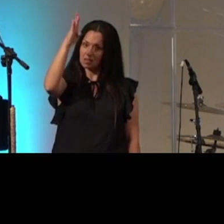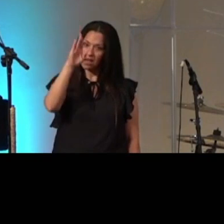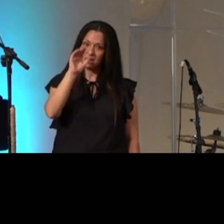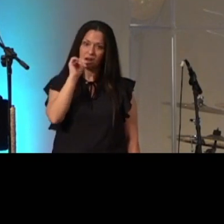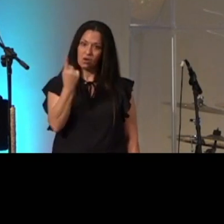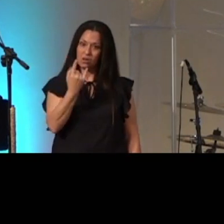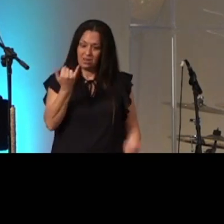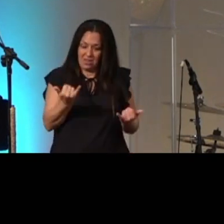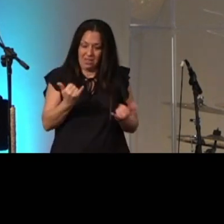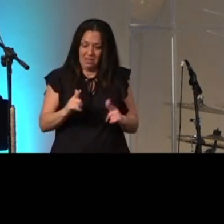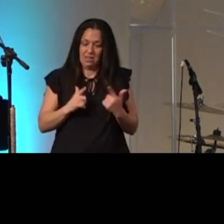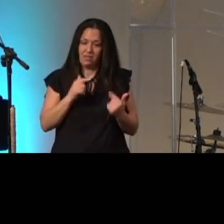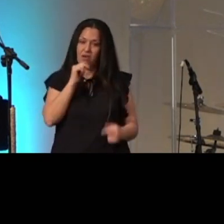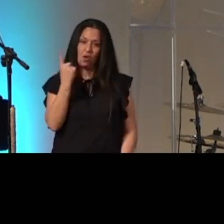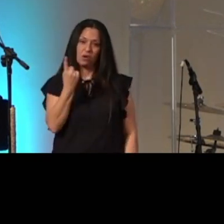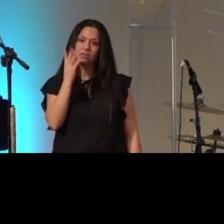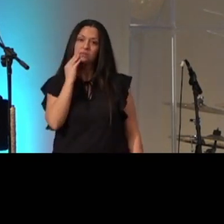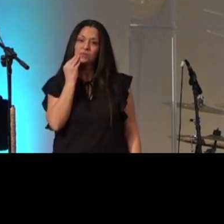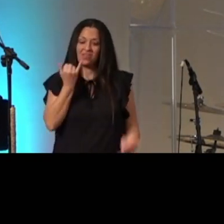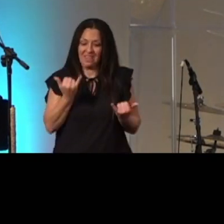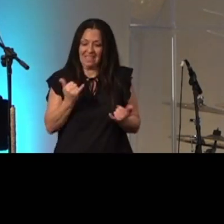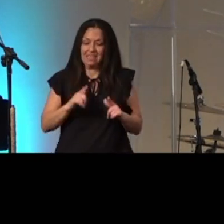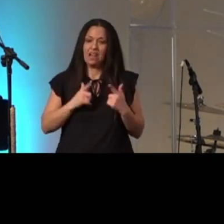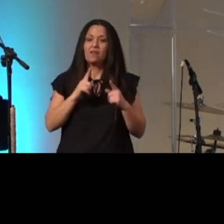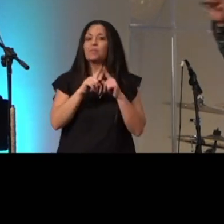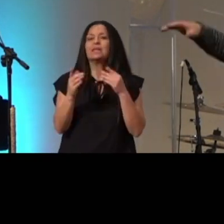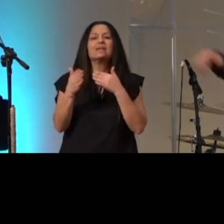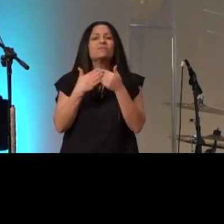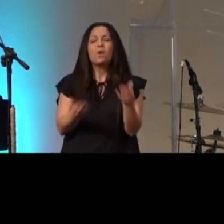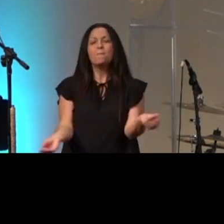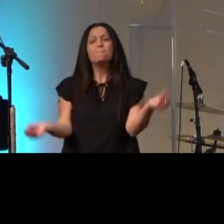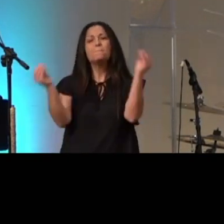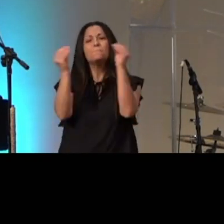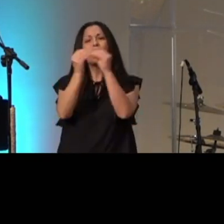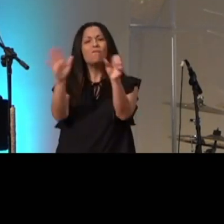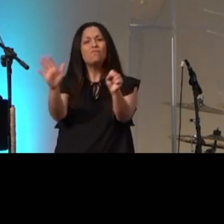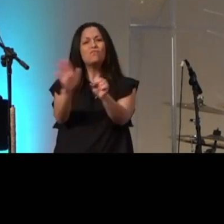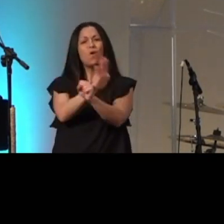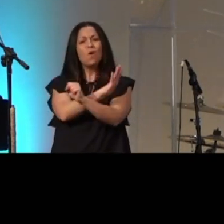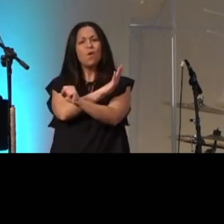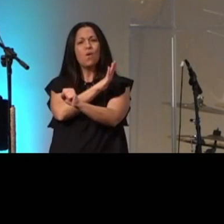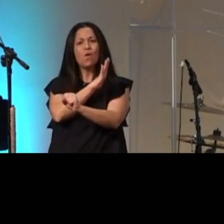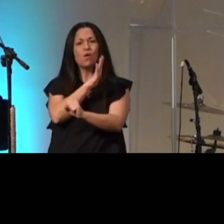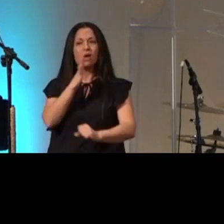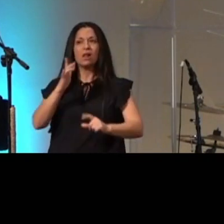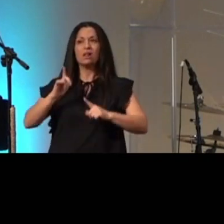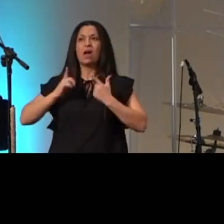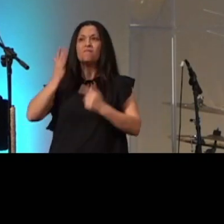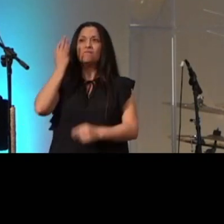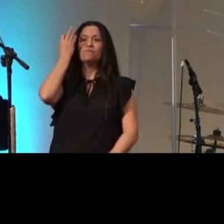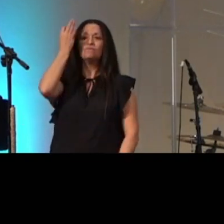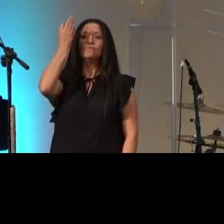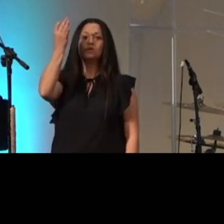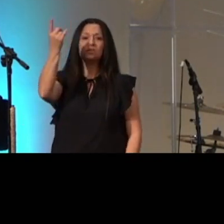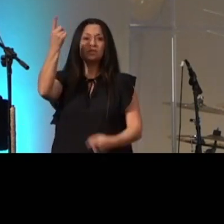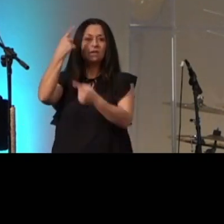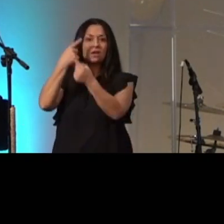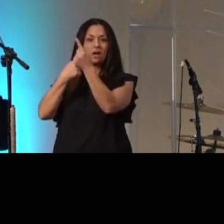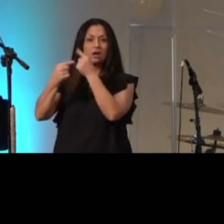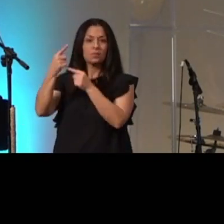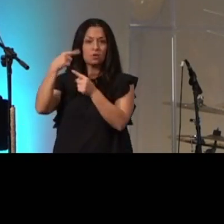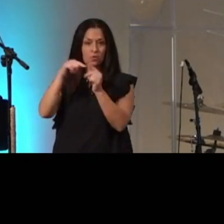not only experience him in this life but even more fully in the life to come when jesus returns